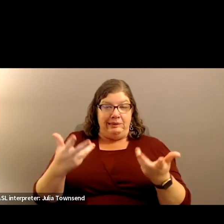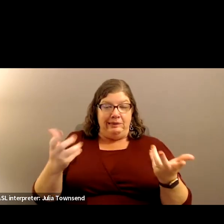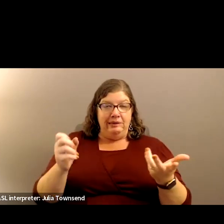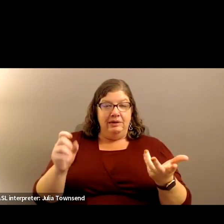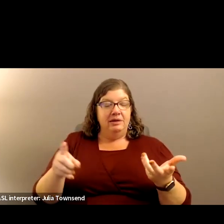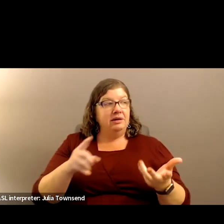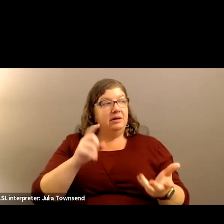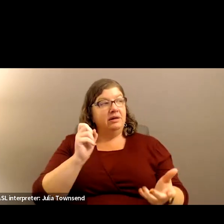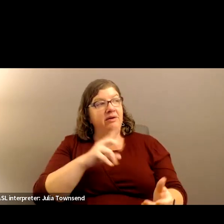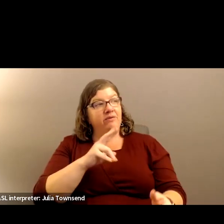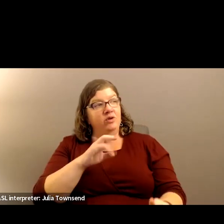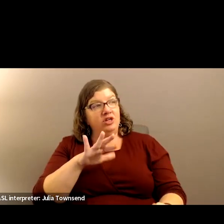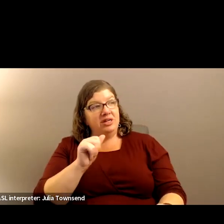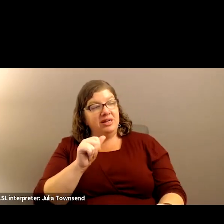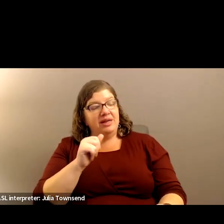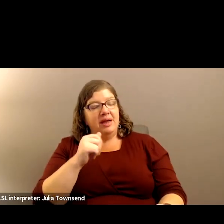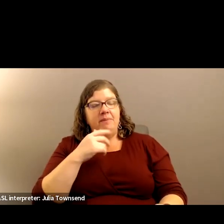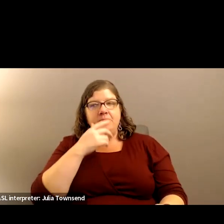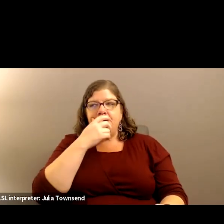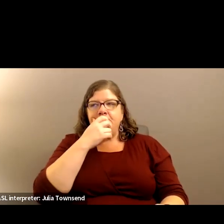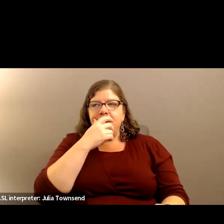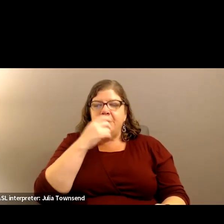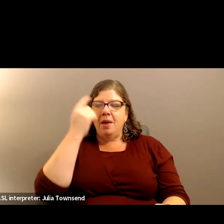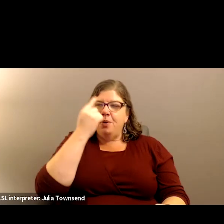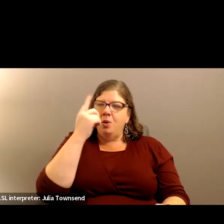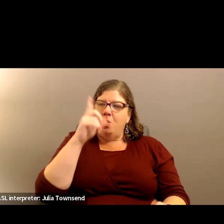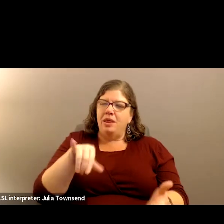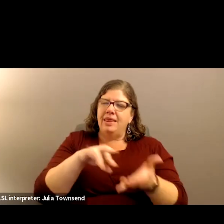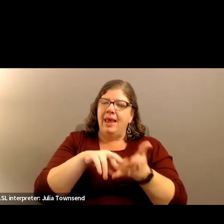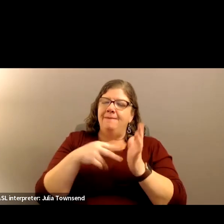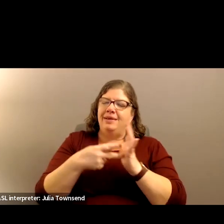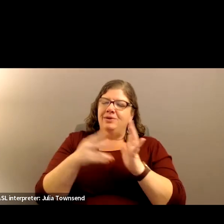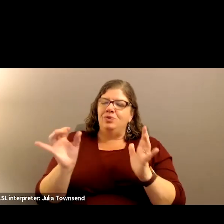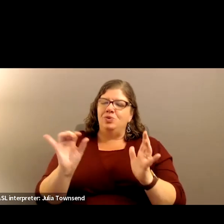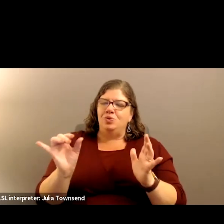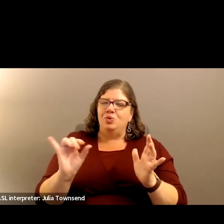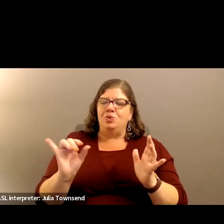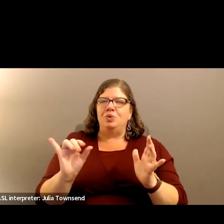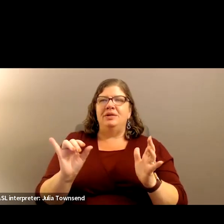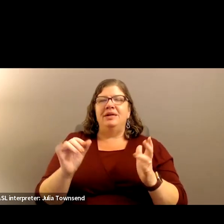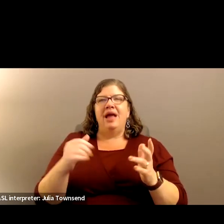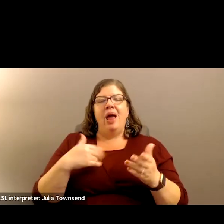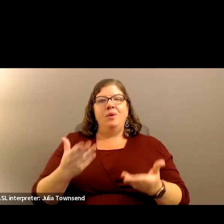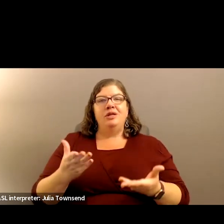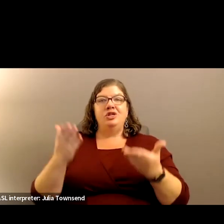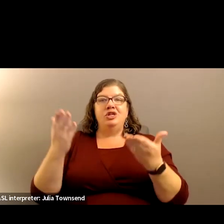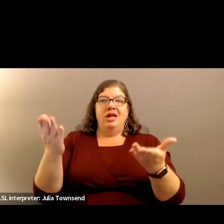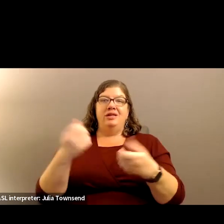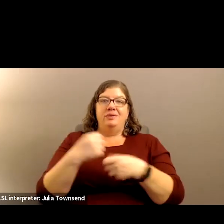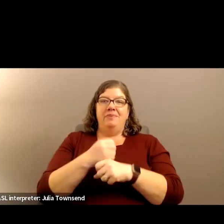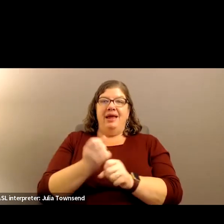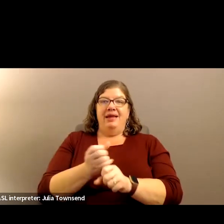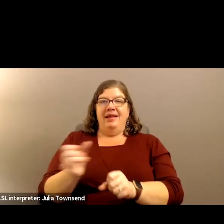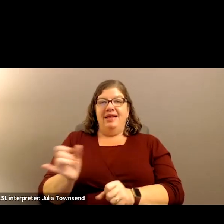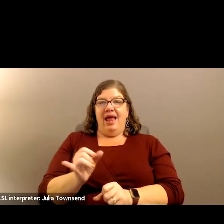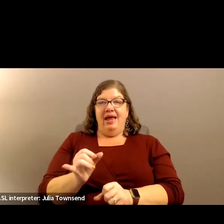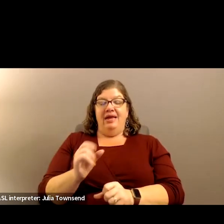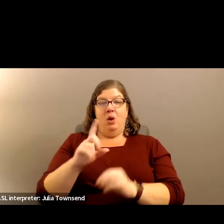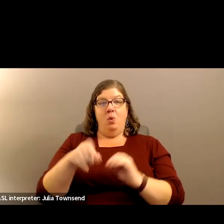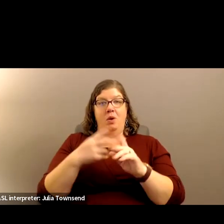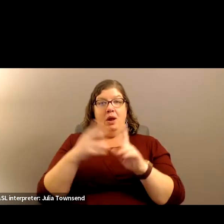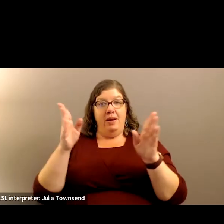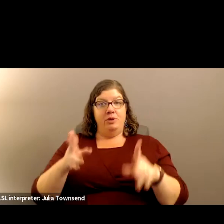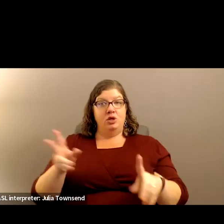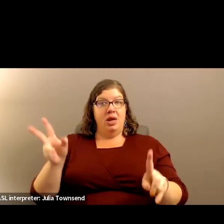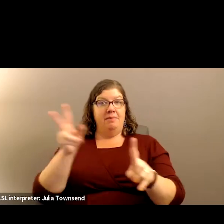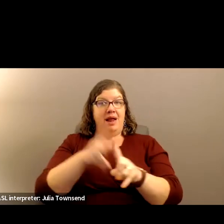Virginia? Yeah. I'm too wondering what does that mean? I would suggest that we make it like when somebody's applying